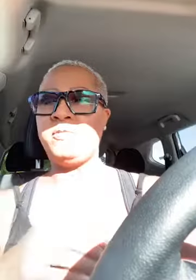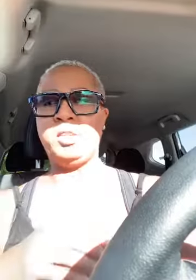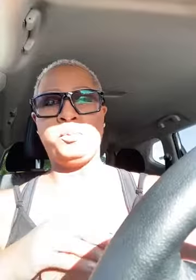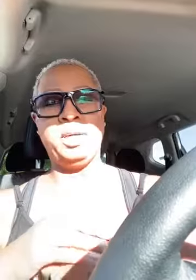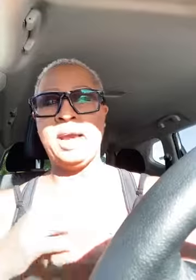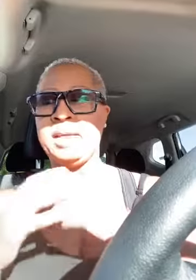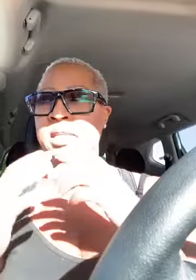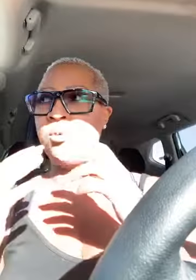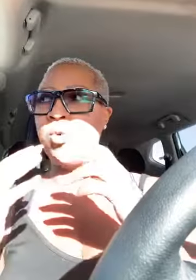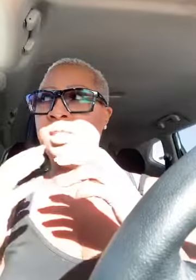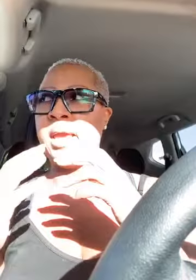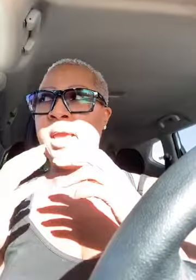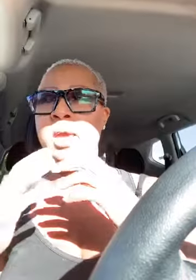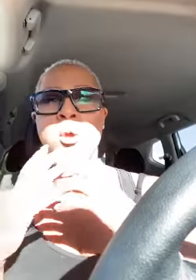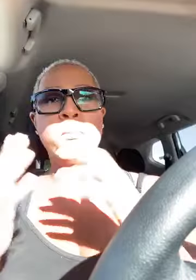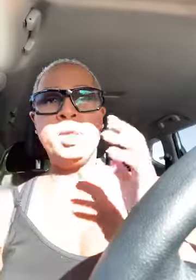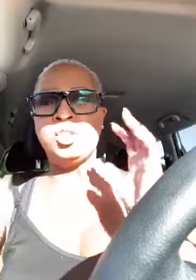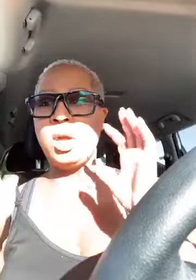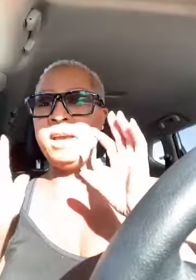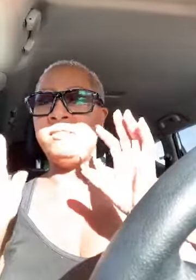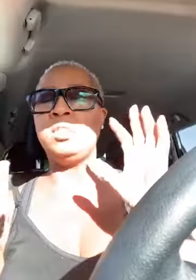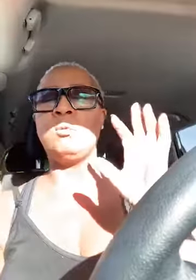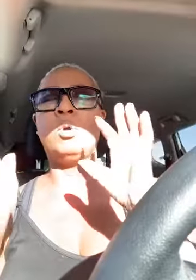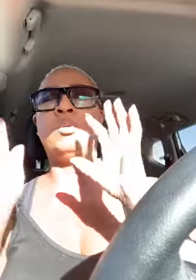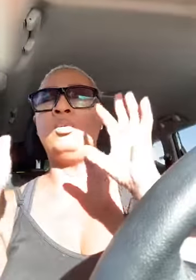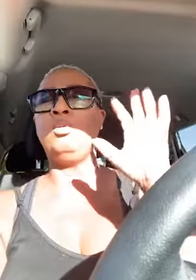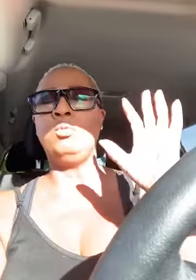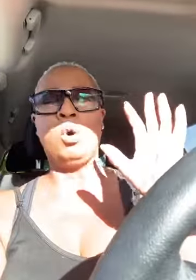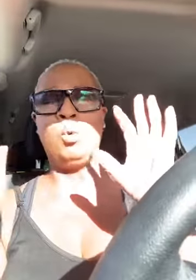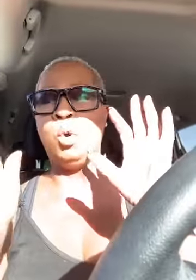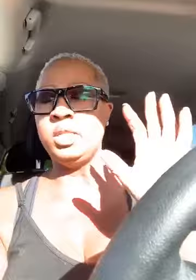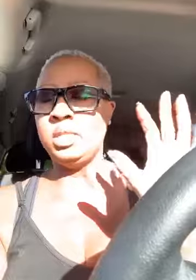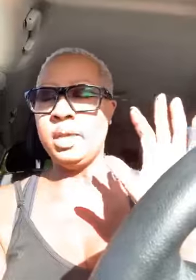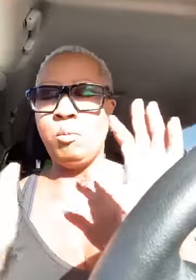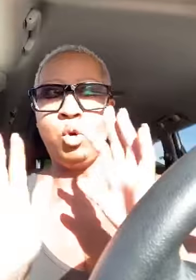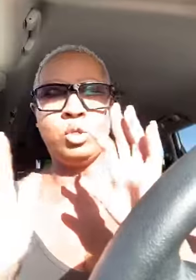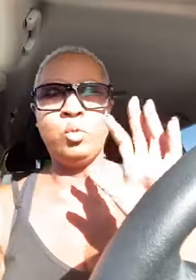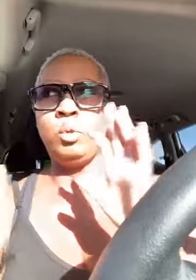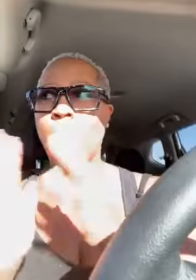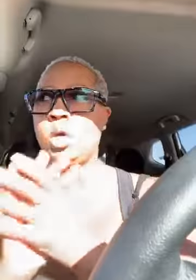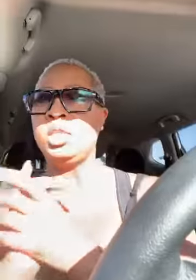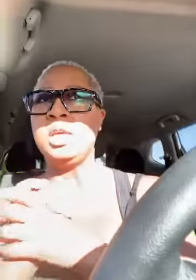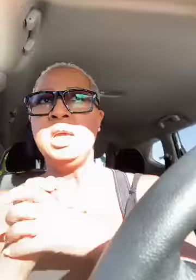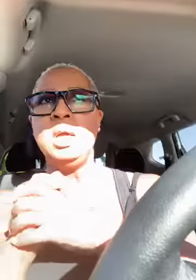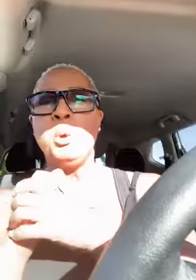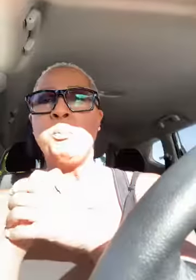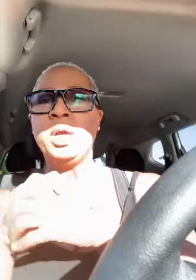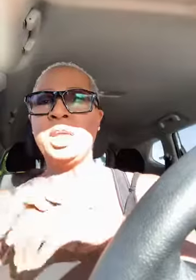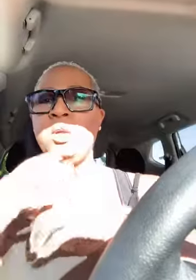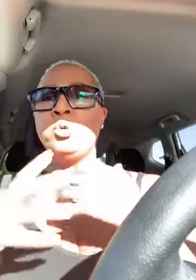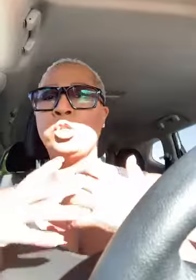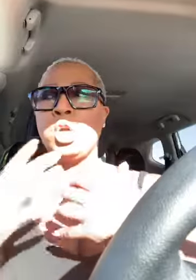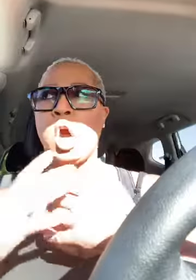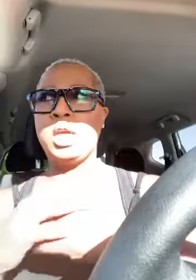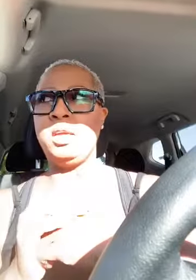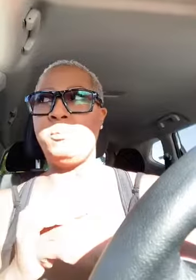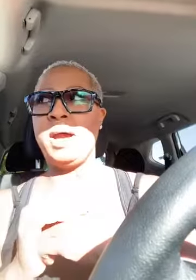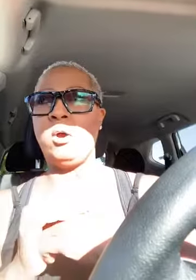facebook guys and it was a minister i have zero clue on what his name was who he was but he was talking about